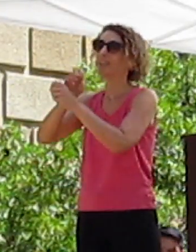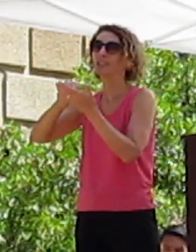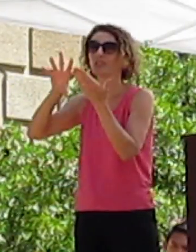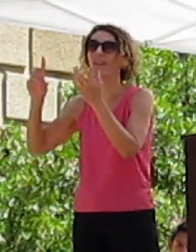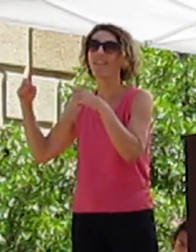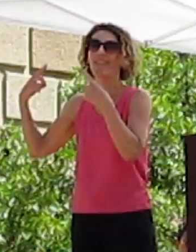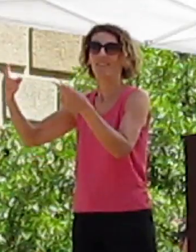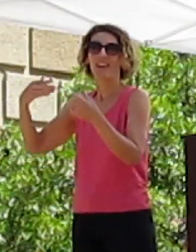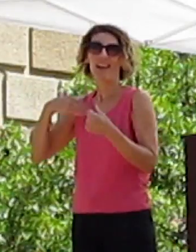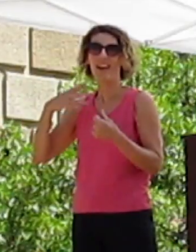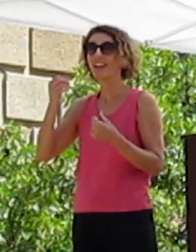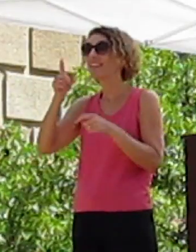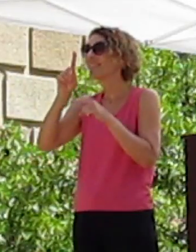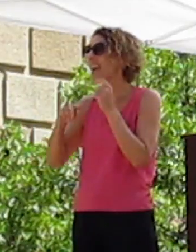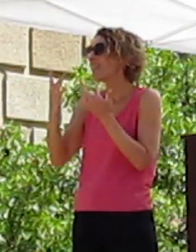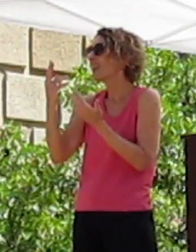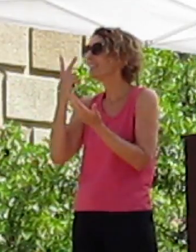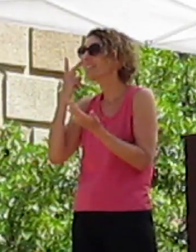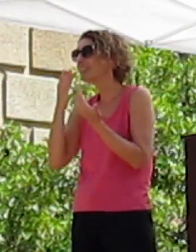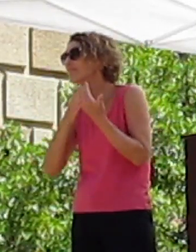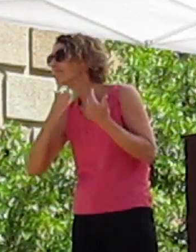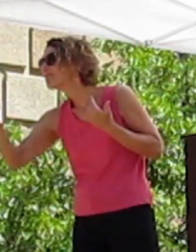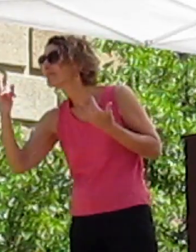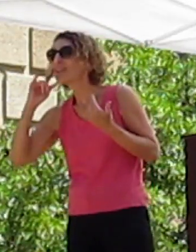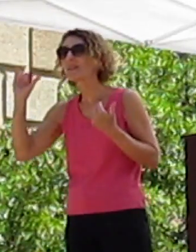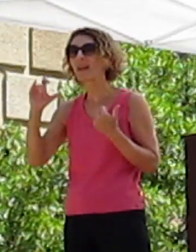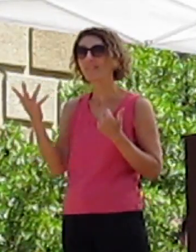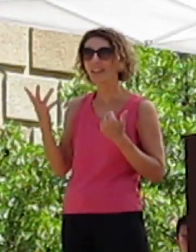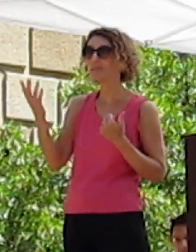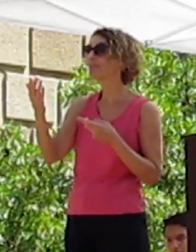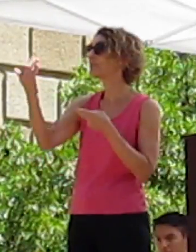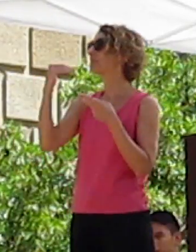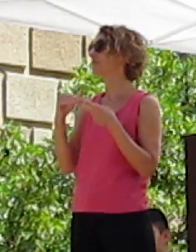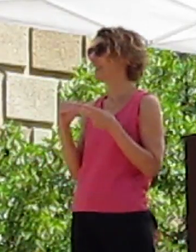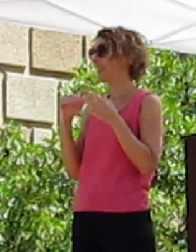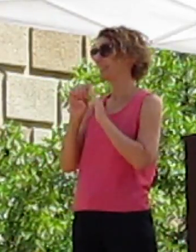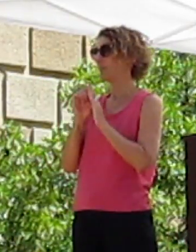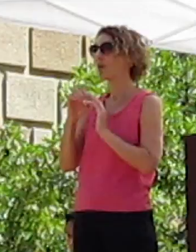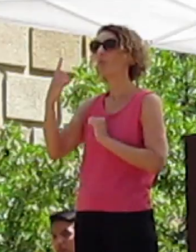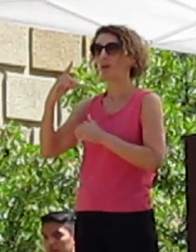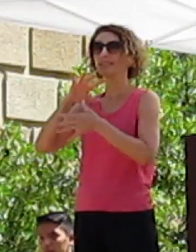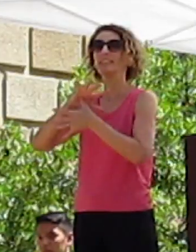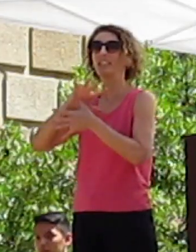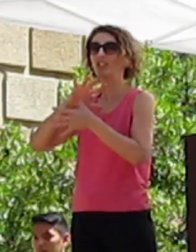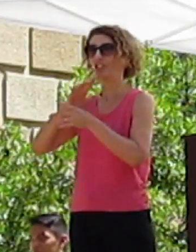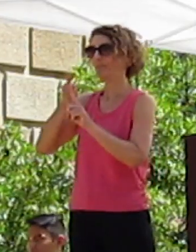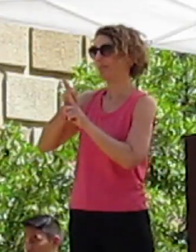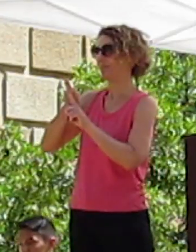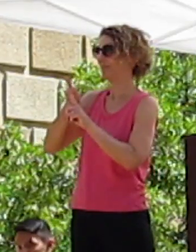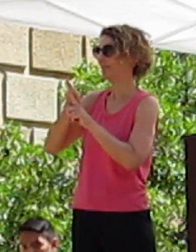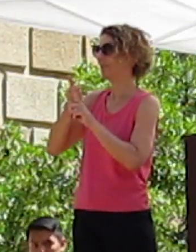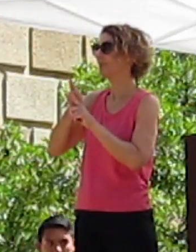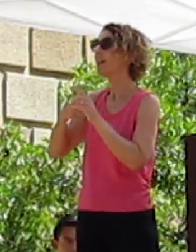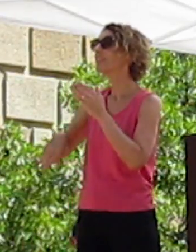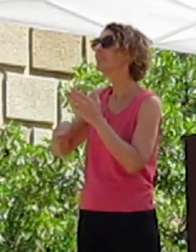have ever had, and I can't wait to see where she goes in her future. Next, I have a senior who not only is a